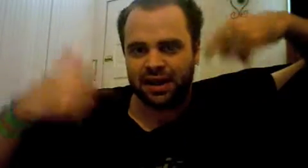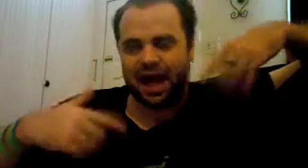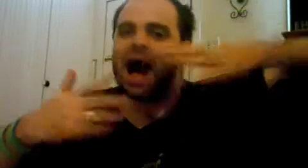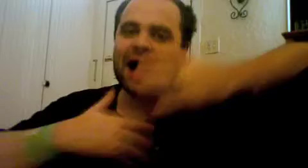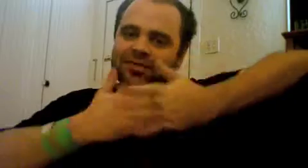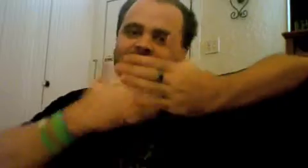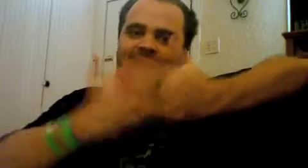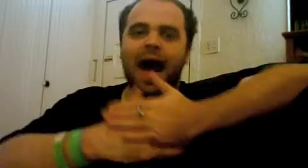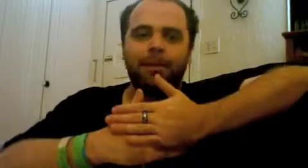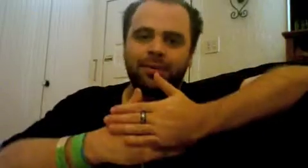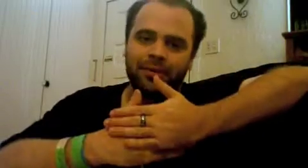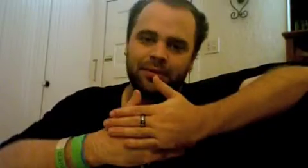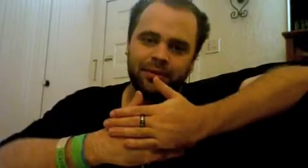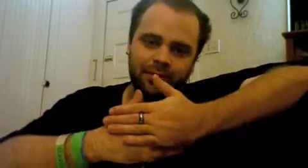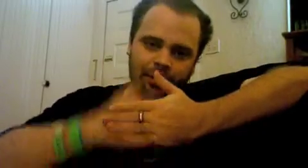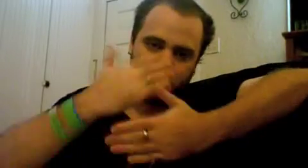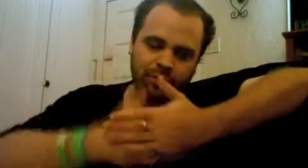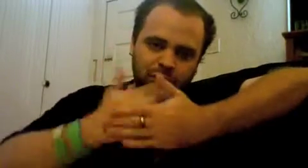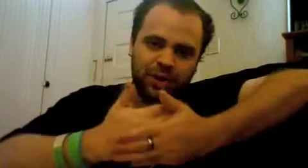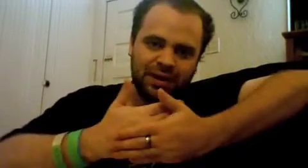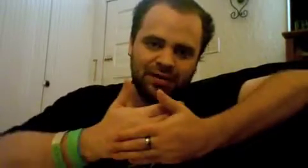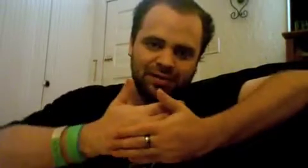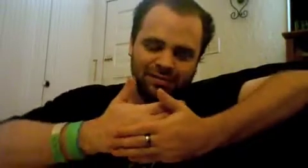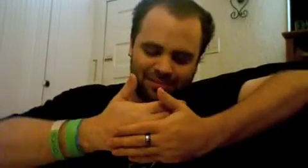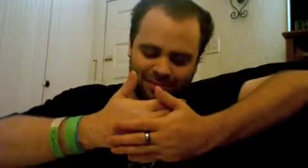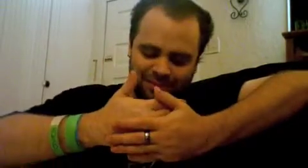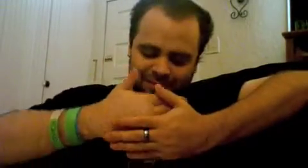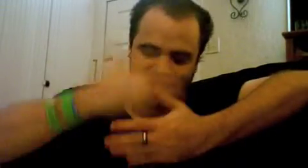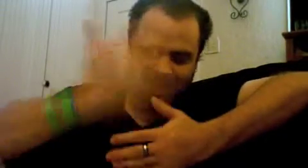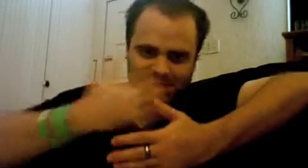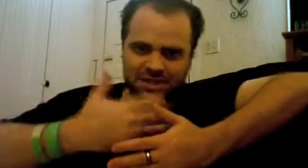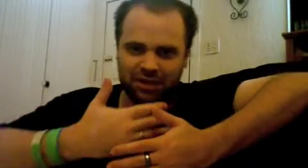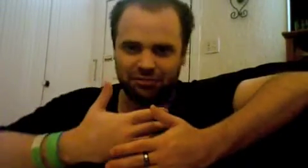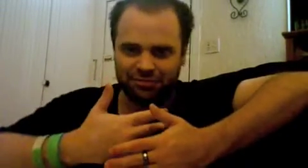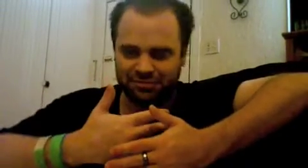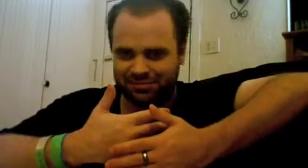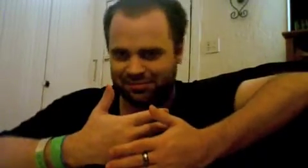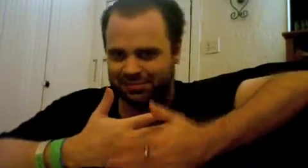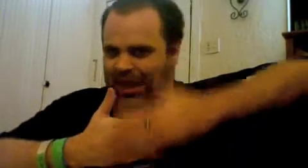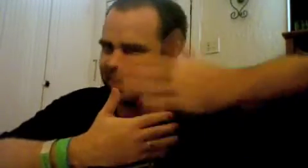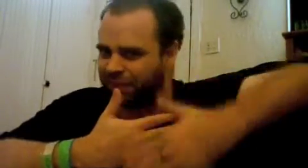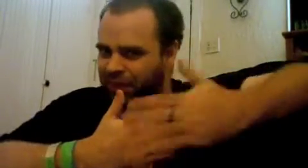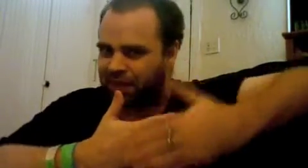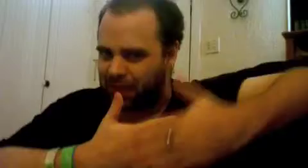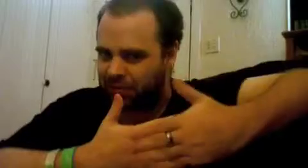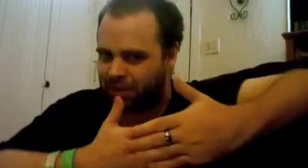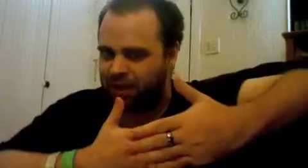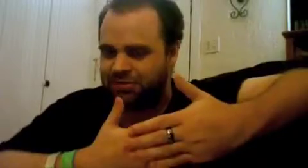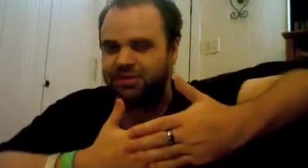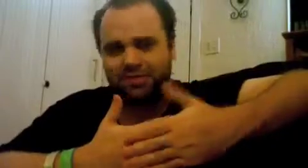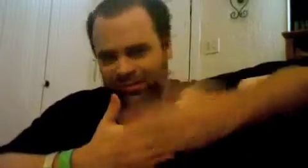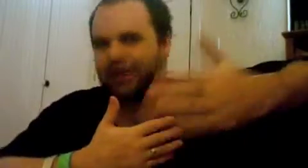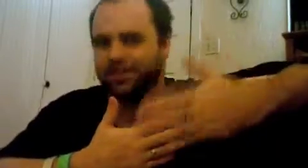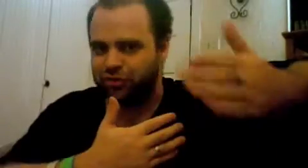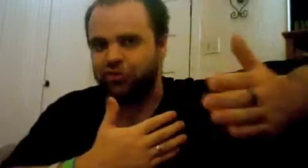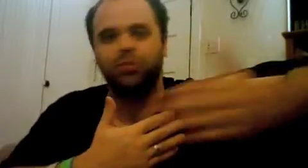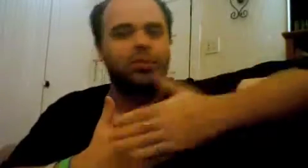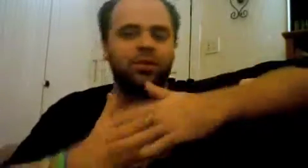as the gap between itself and the thing that is posited like the shoe or